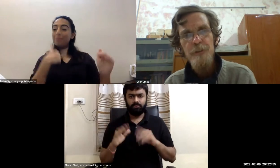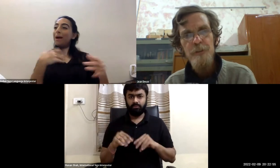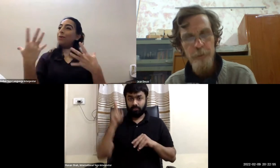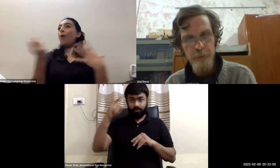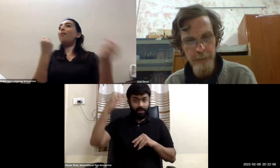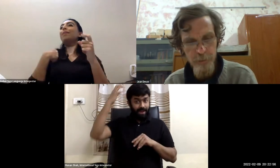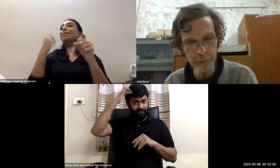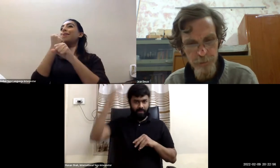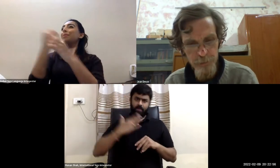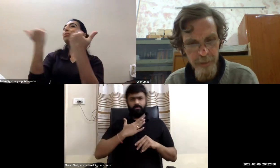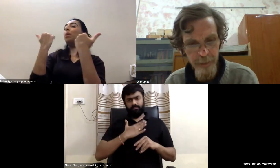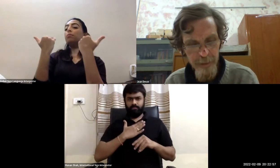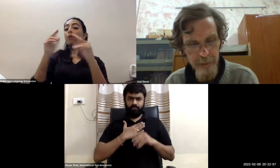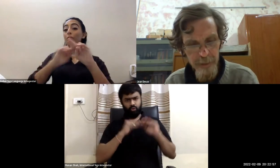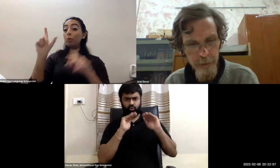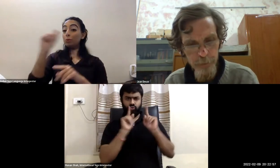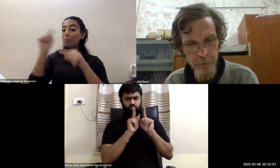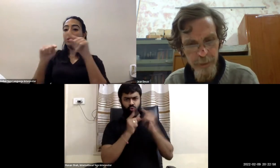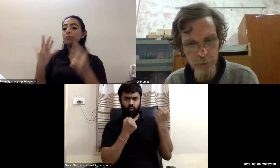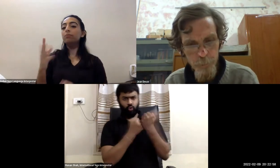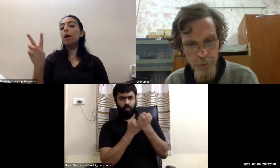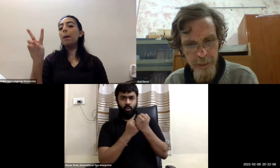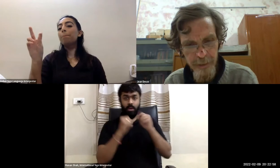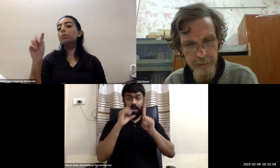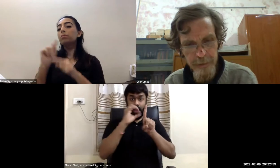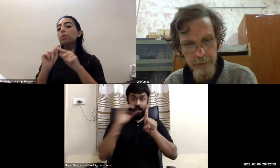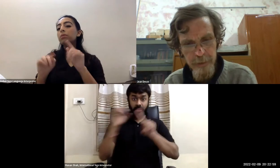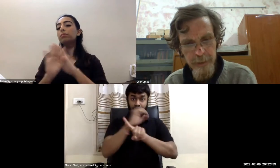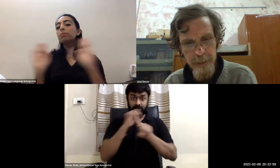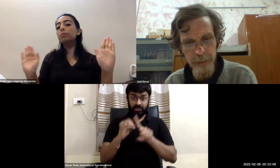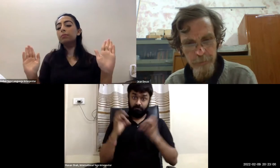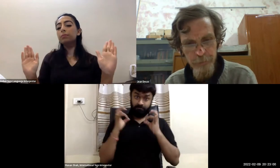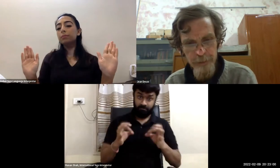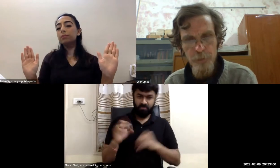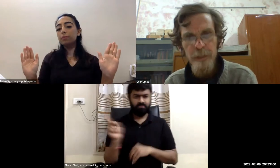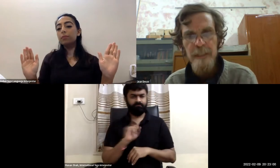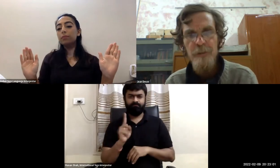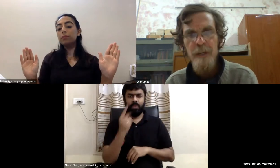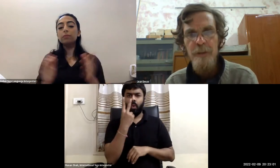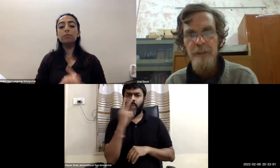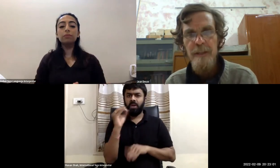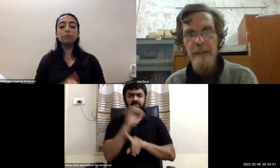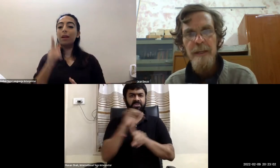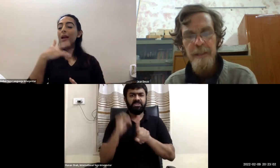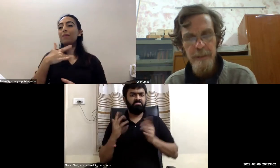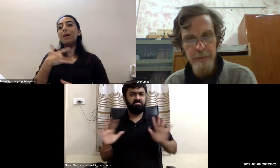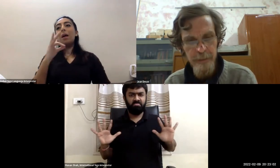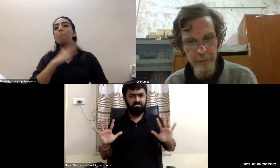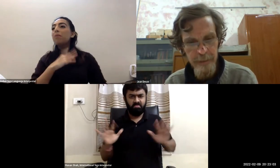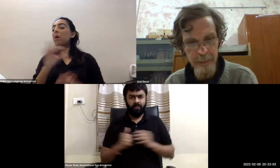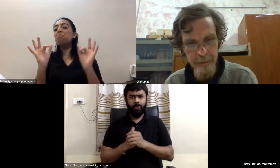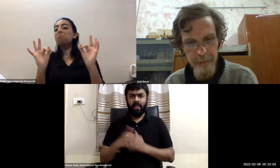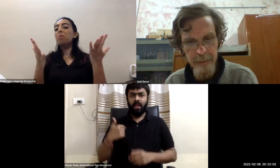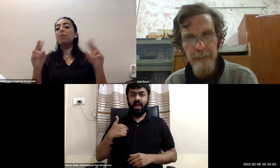reinforces the point that i was making about the need to bring these benefits into rights framework and